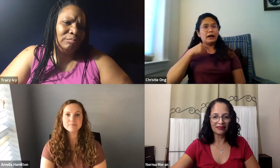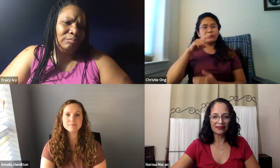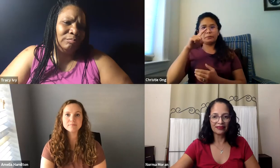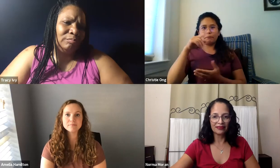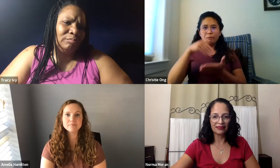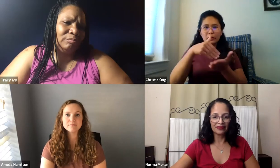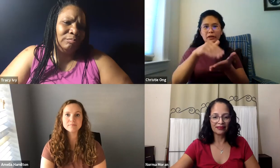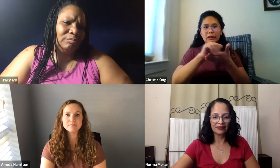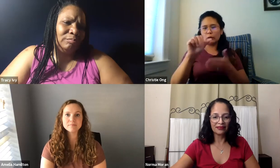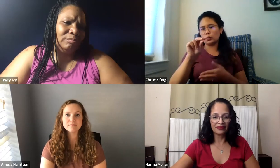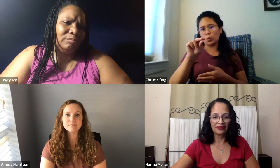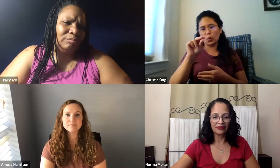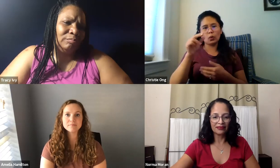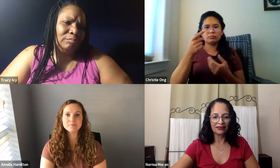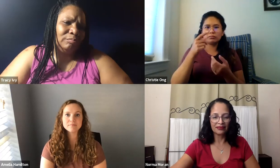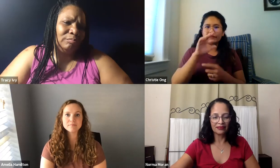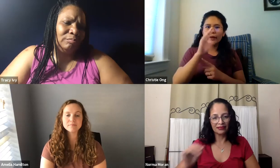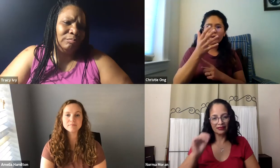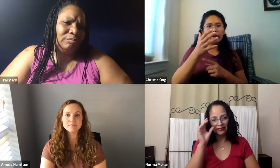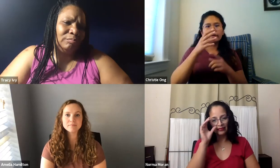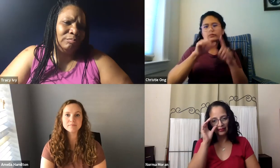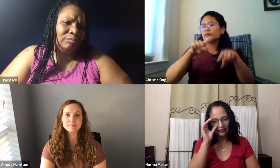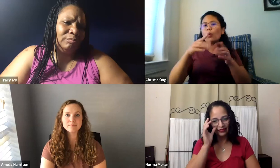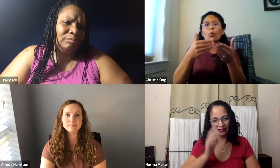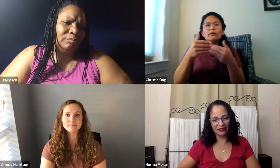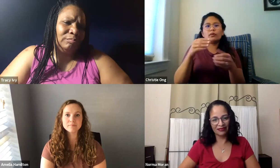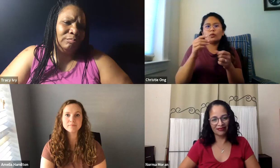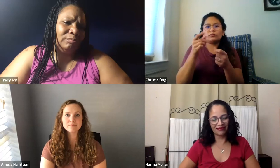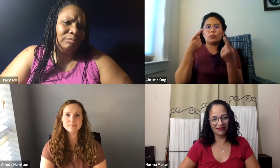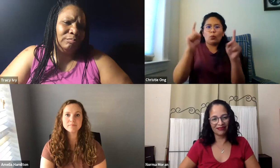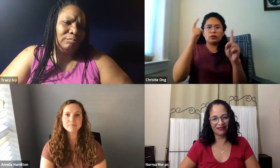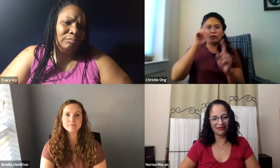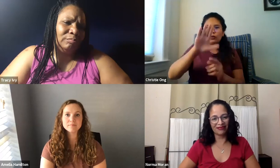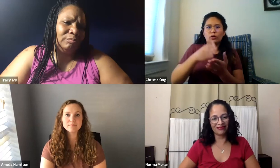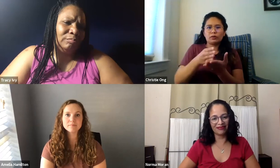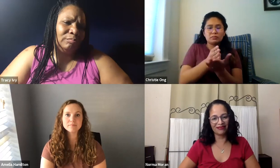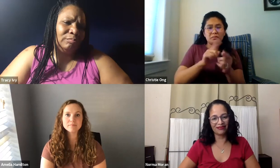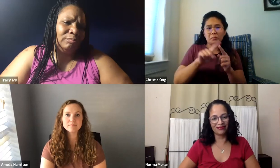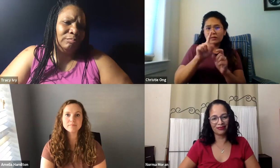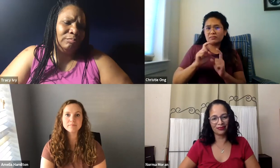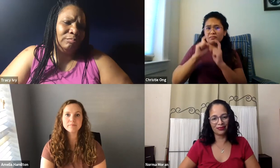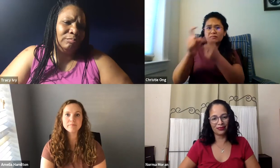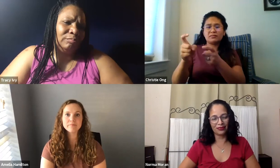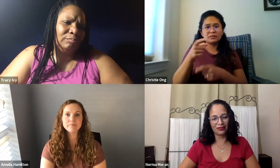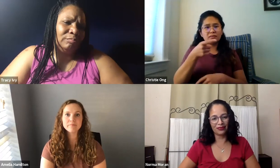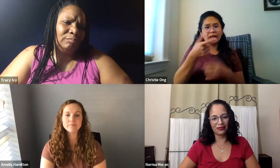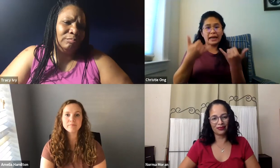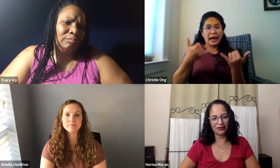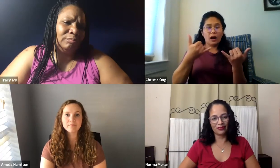to give back. And, you know, obviously people can't donate millions of dollars, but basically just being able to give